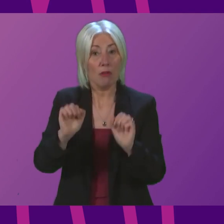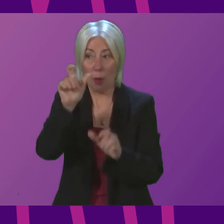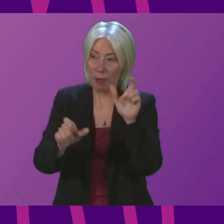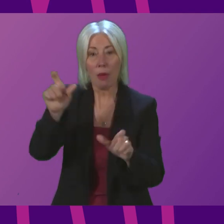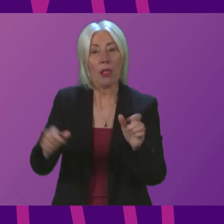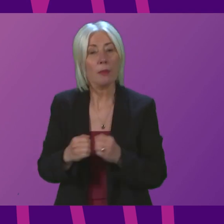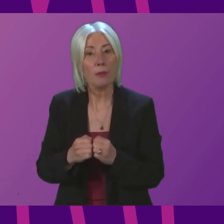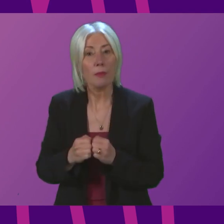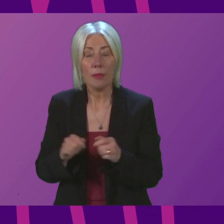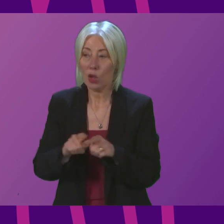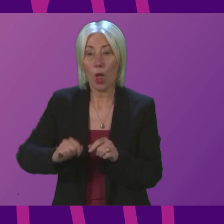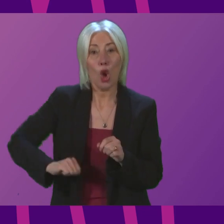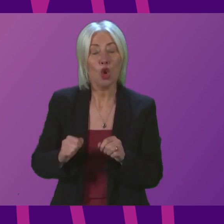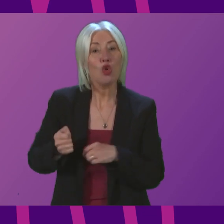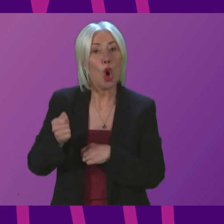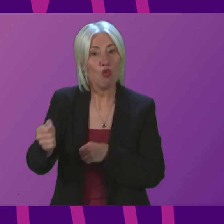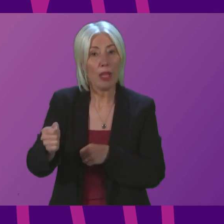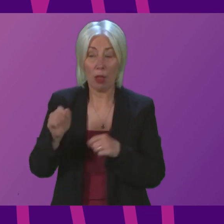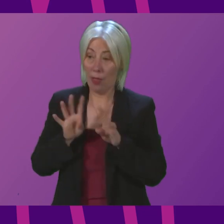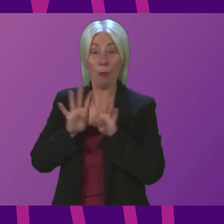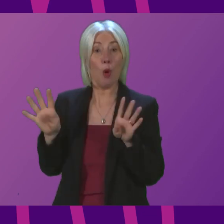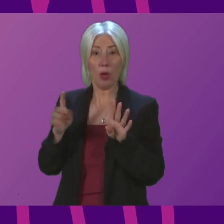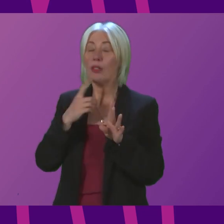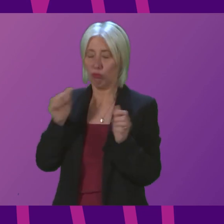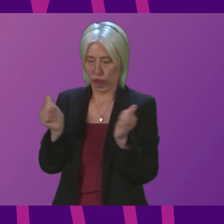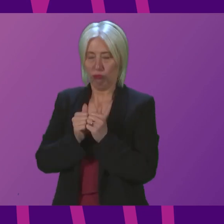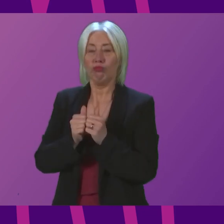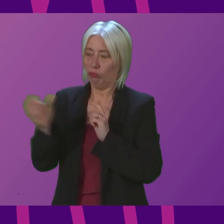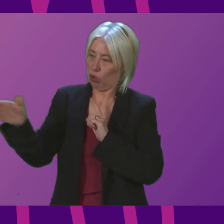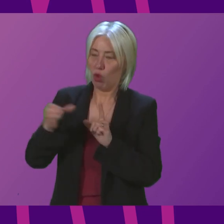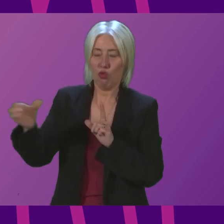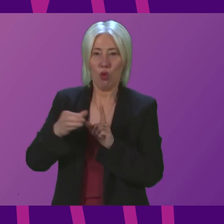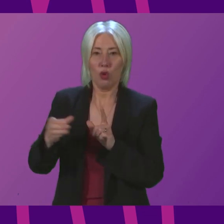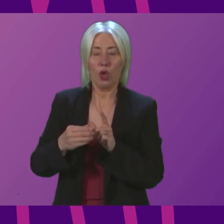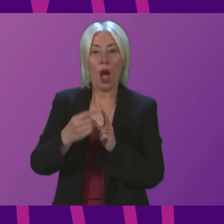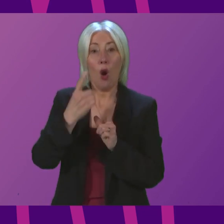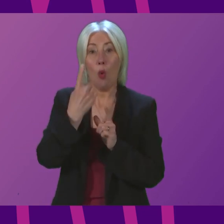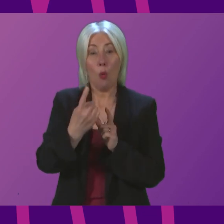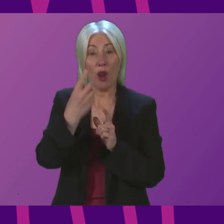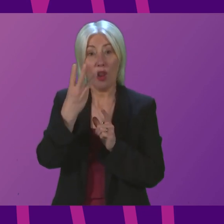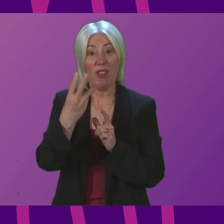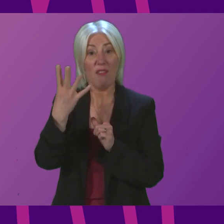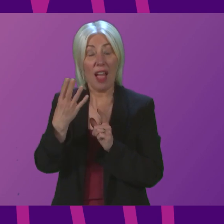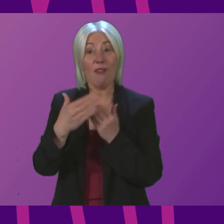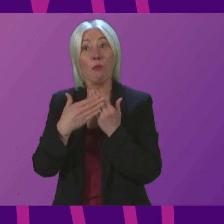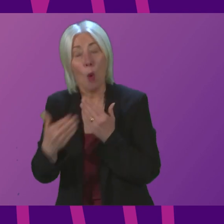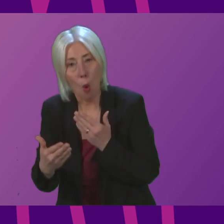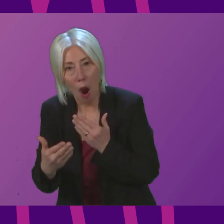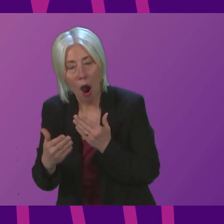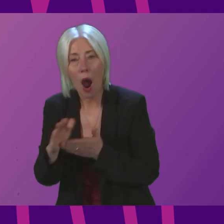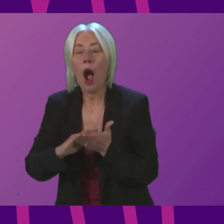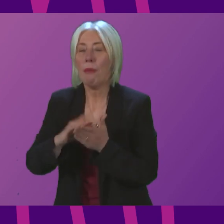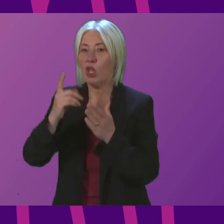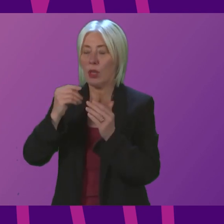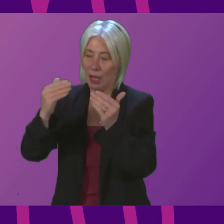and indeed the Scottrail board gave authority for the recruitment of a further 135 drivers to move forward